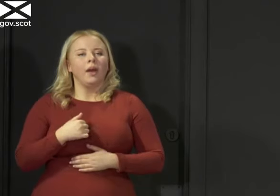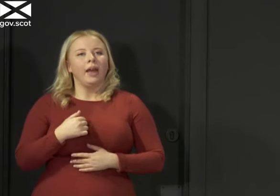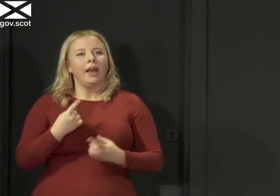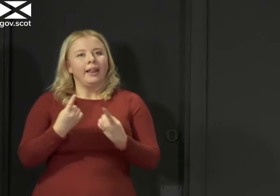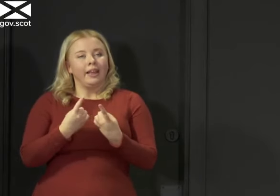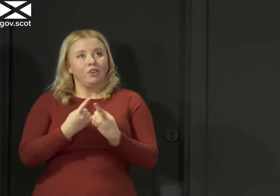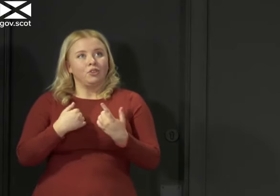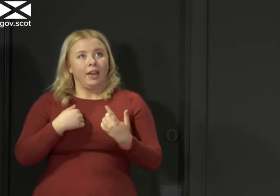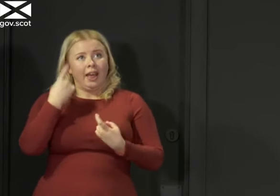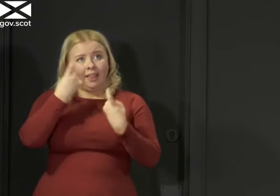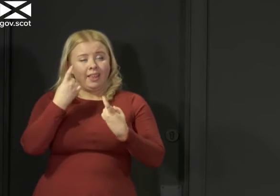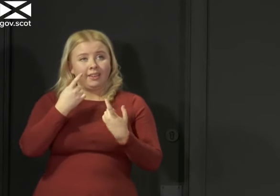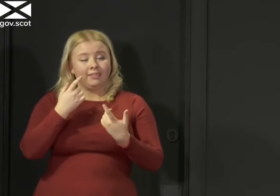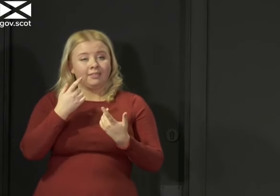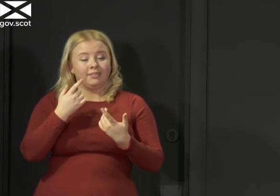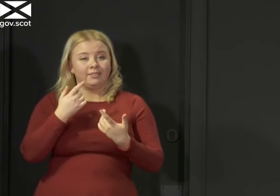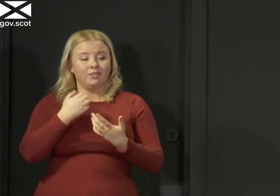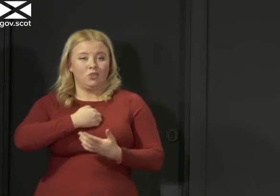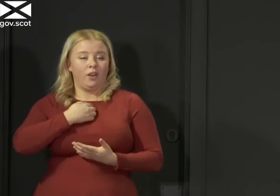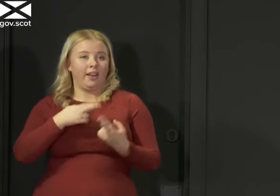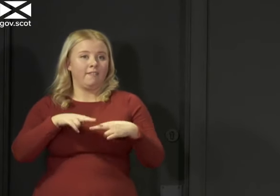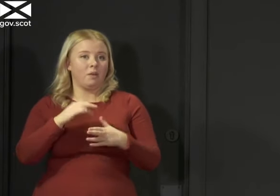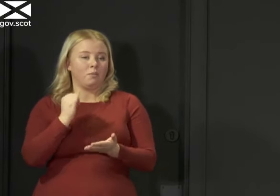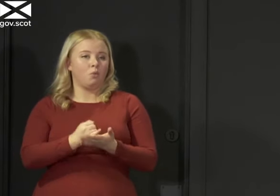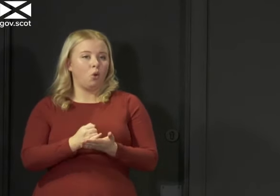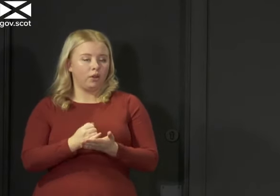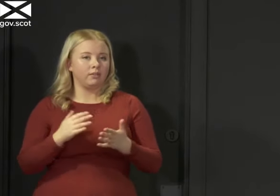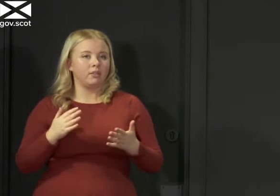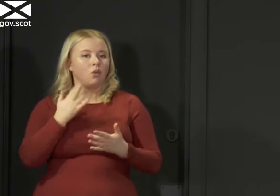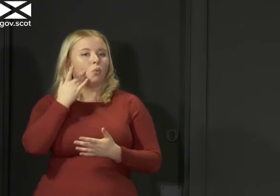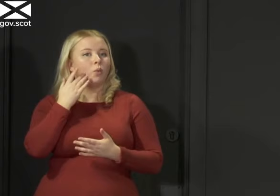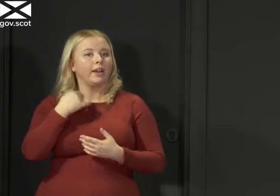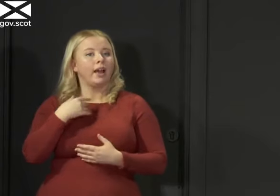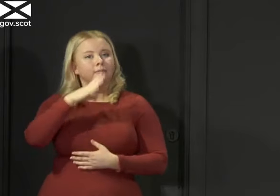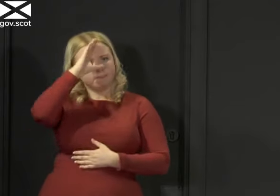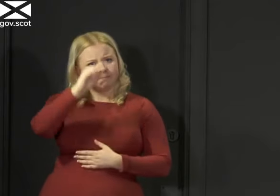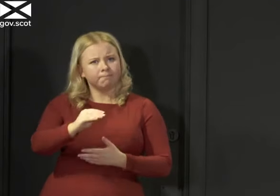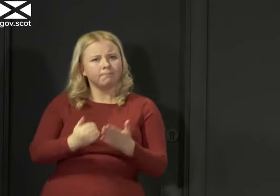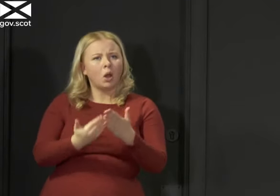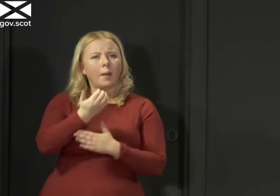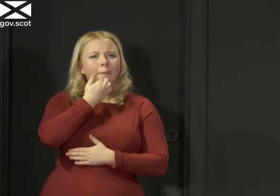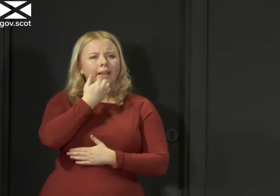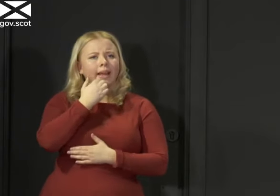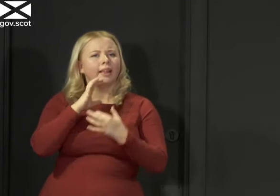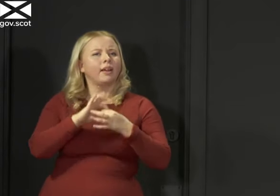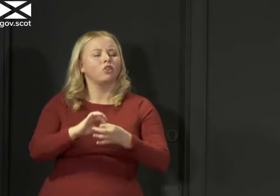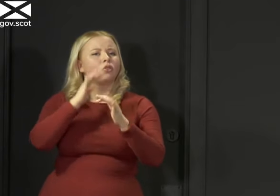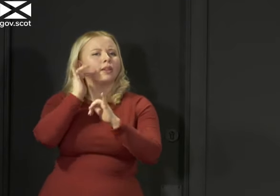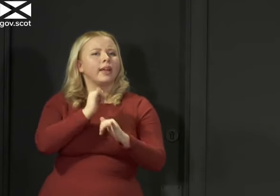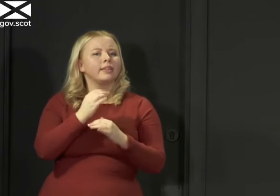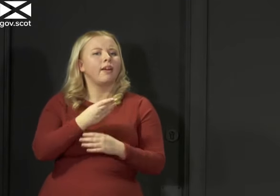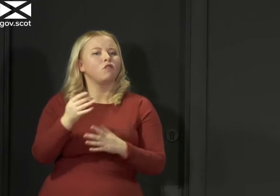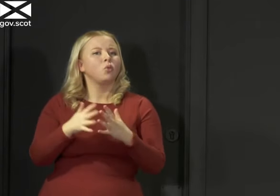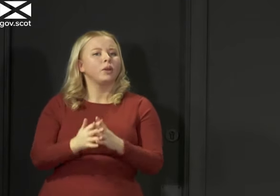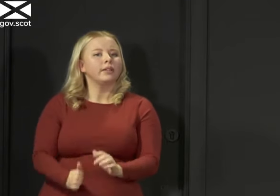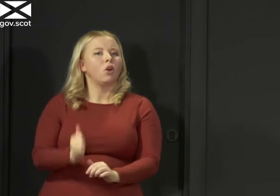I think, connect me if I'm wrong, that when I gave the update on testing a couple of weeks ago, I